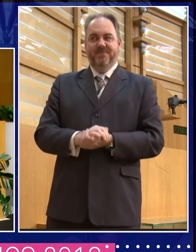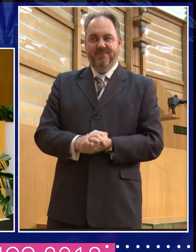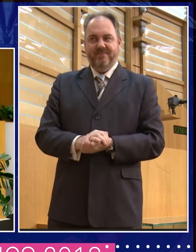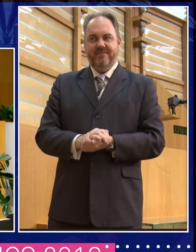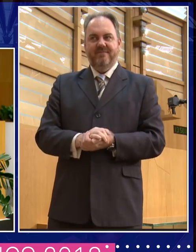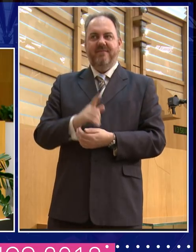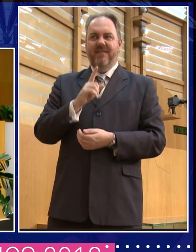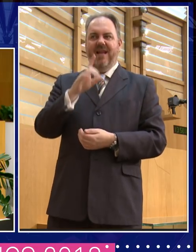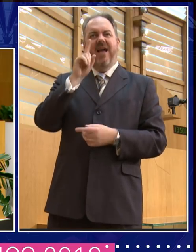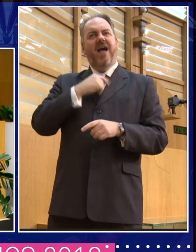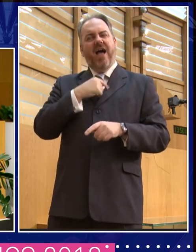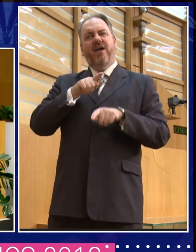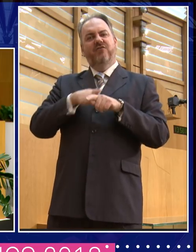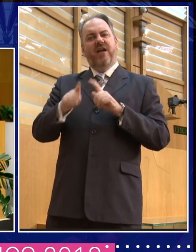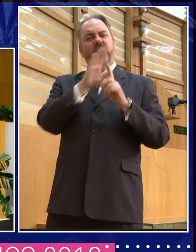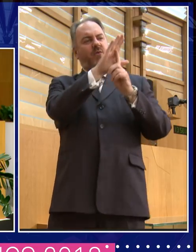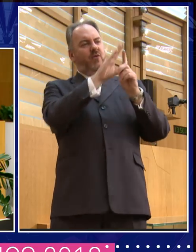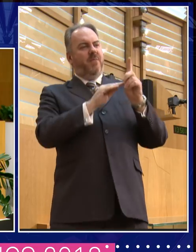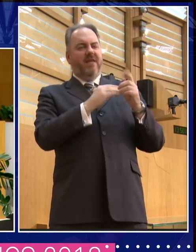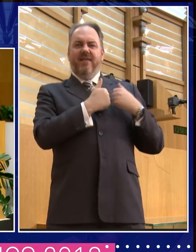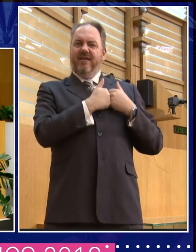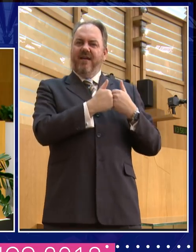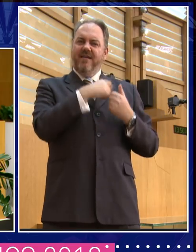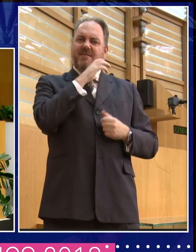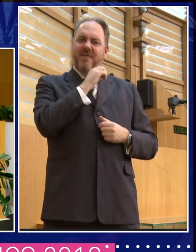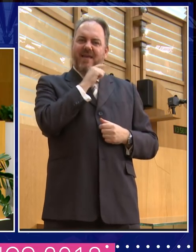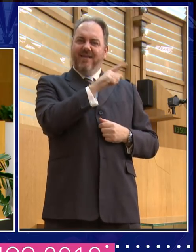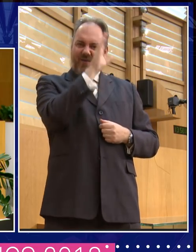bloke did for me. And to say, hey, look, it's interesting,